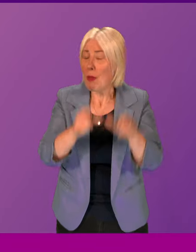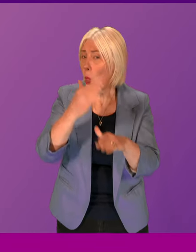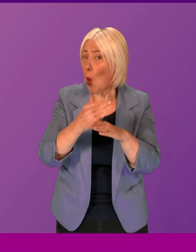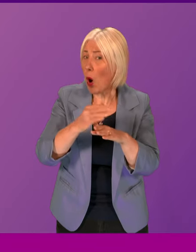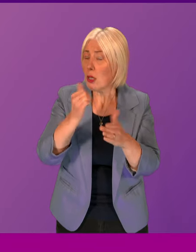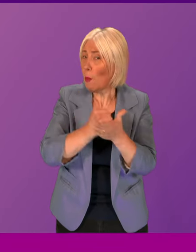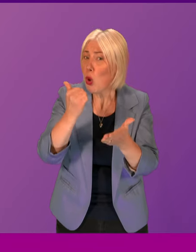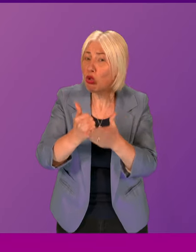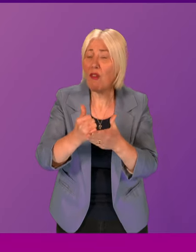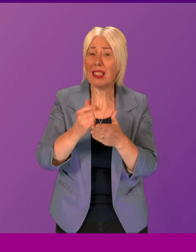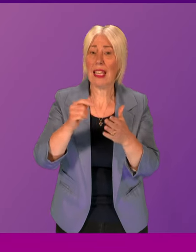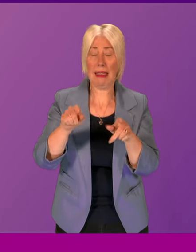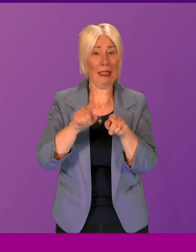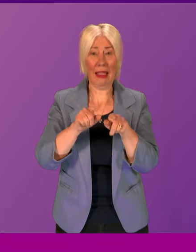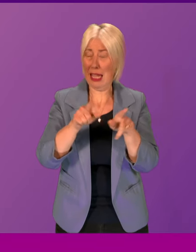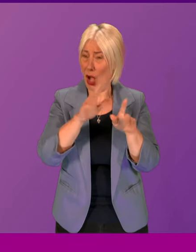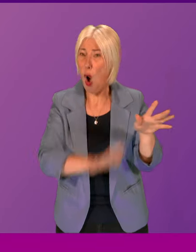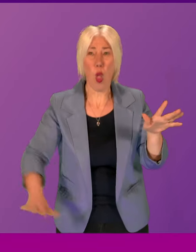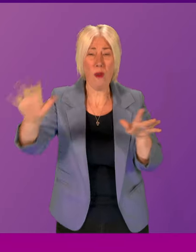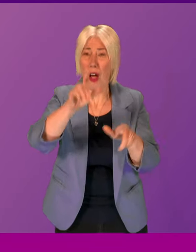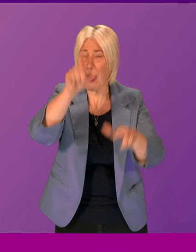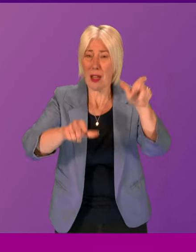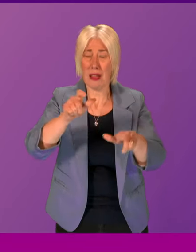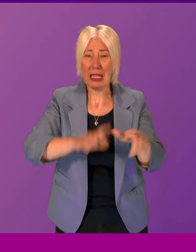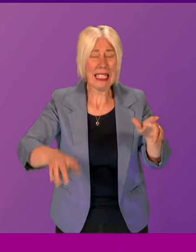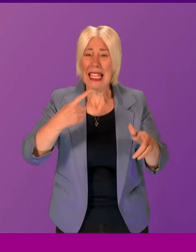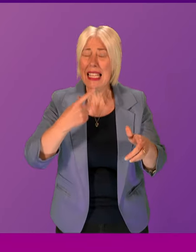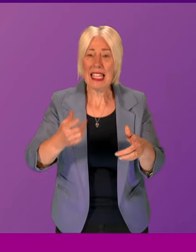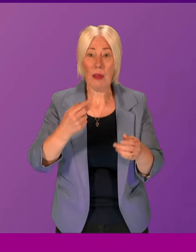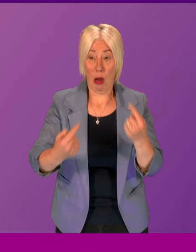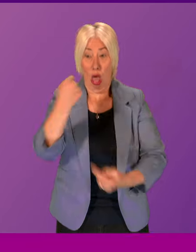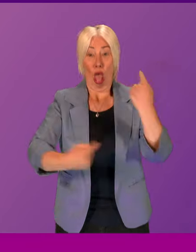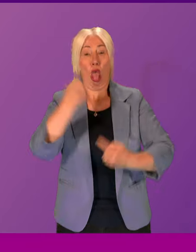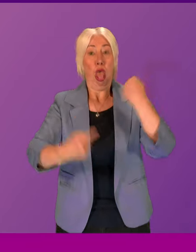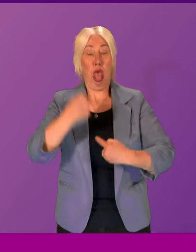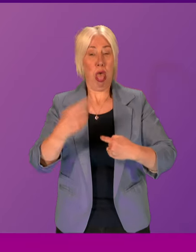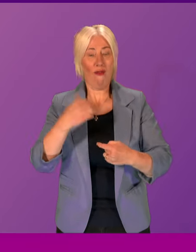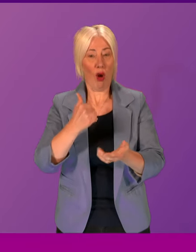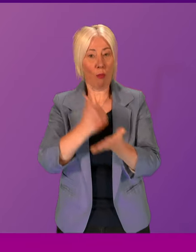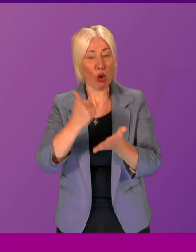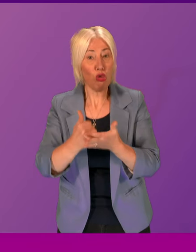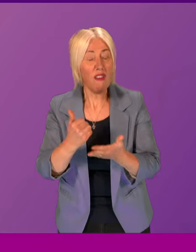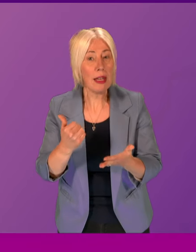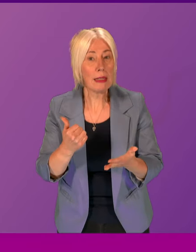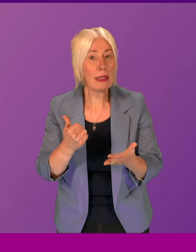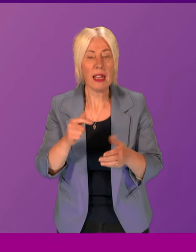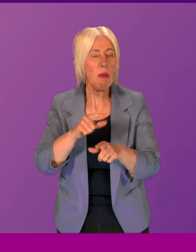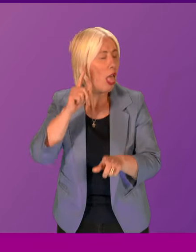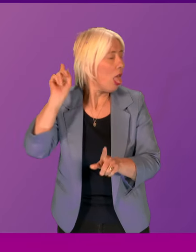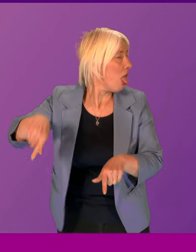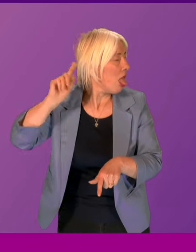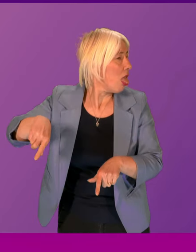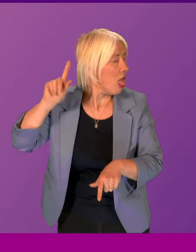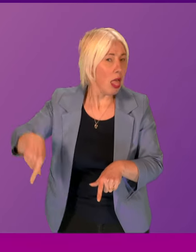-postmistresses like Mary and others who were being harassed by the post office at the time. And they have waited